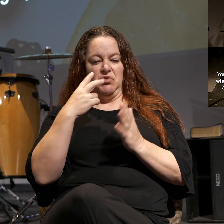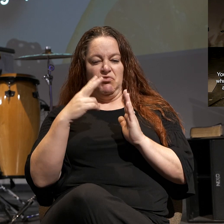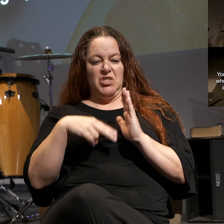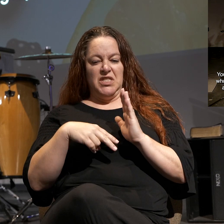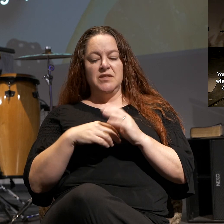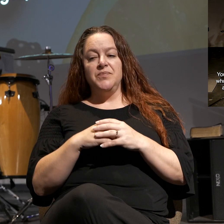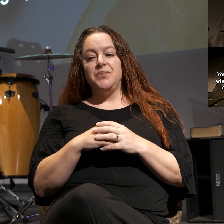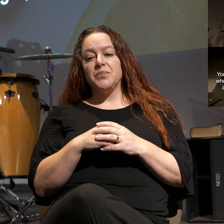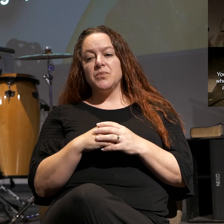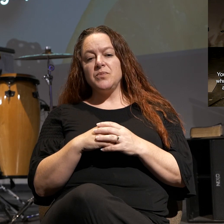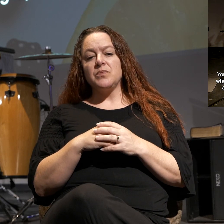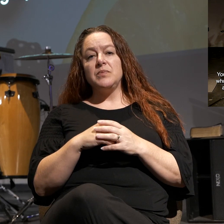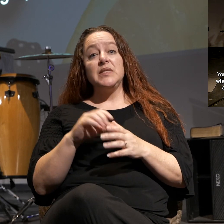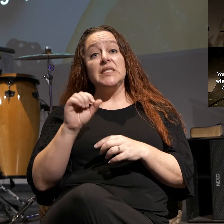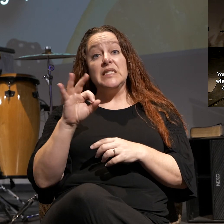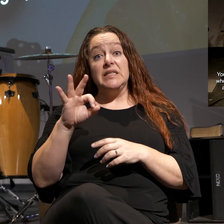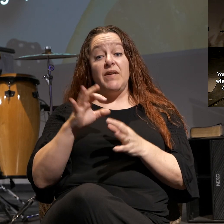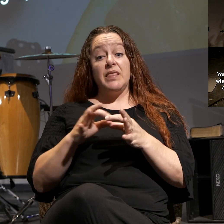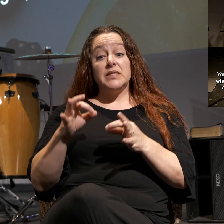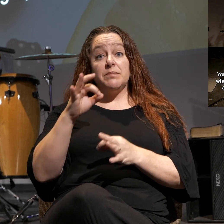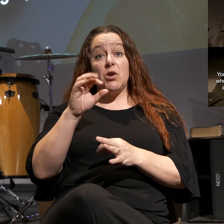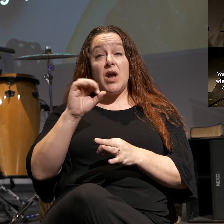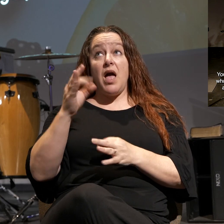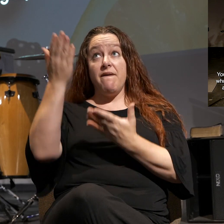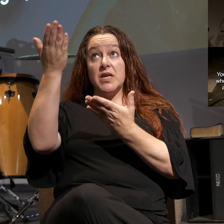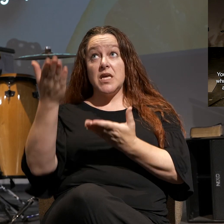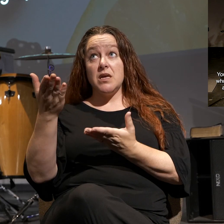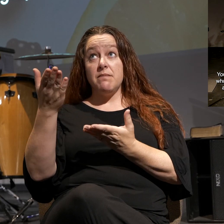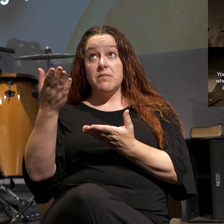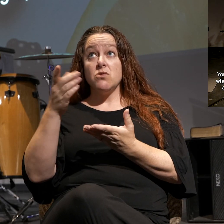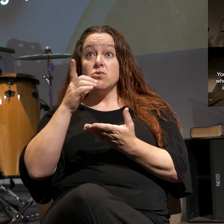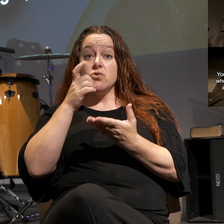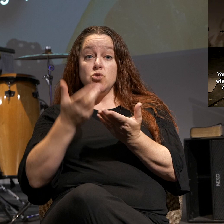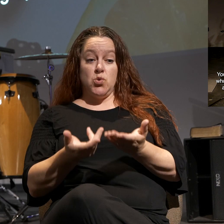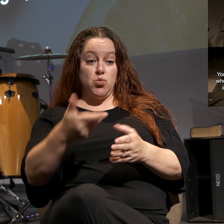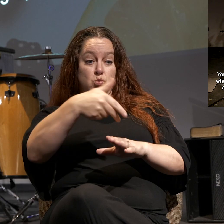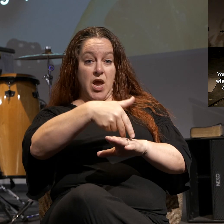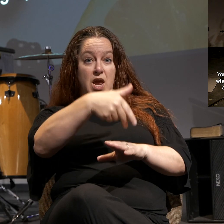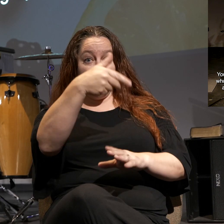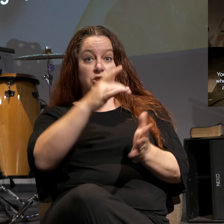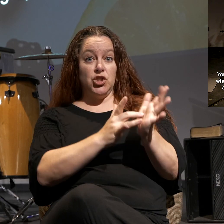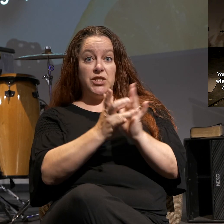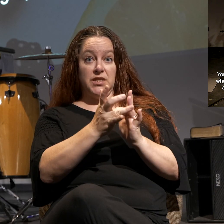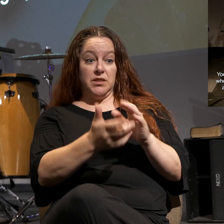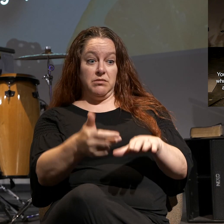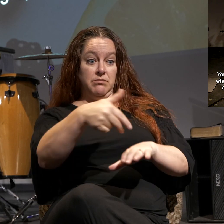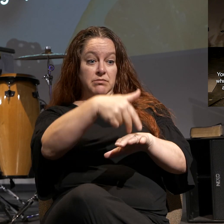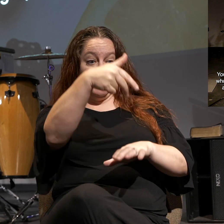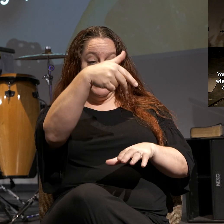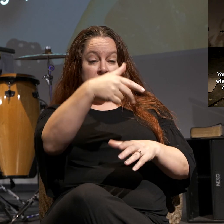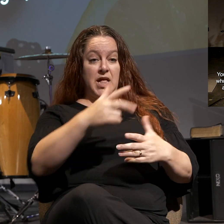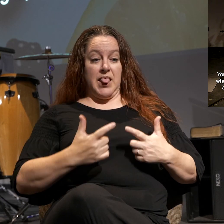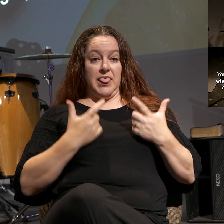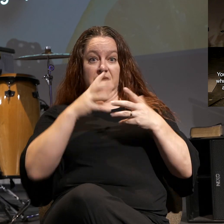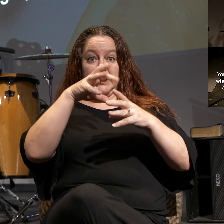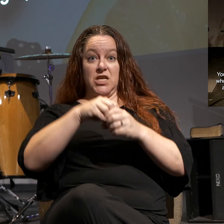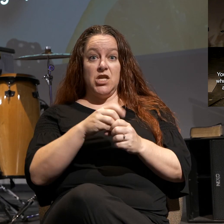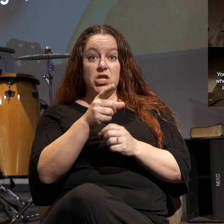it says, If the Spirit of Him who raised Jesus from the dead dwells in you,